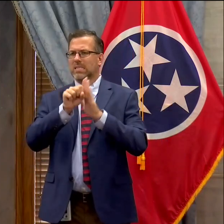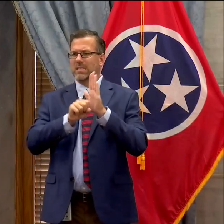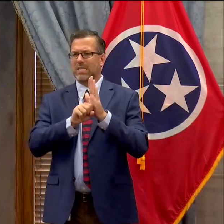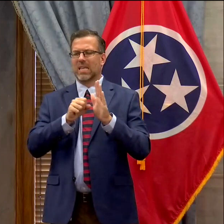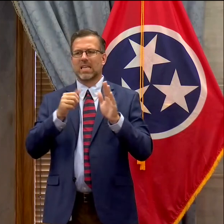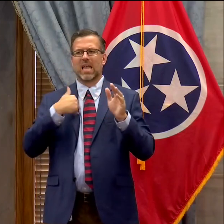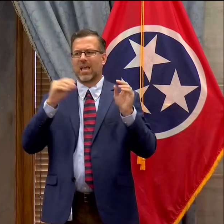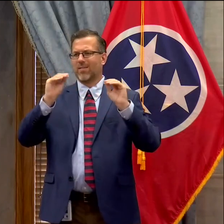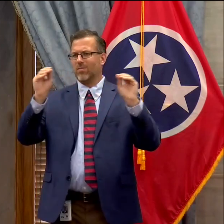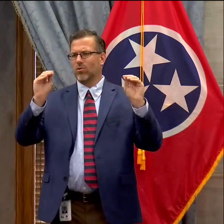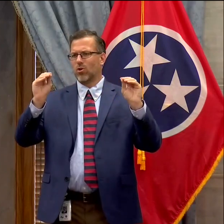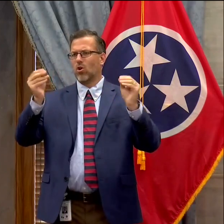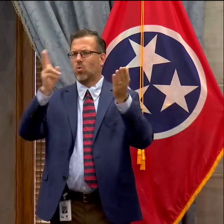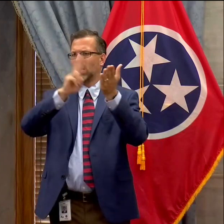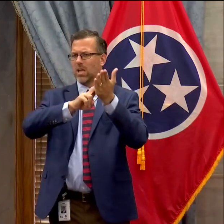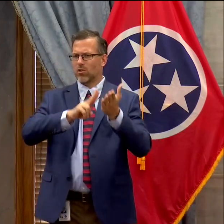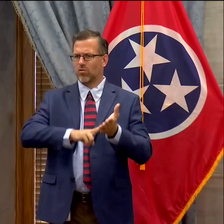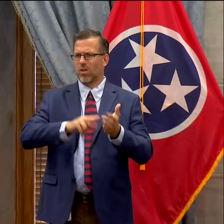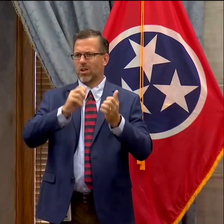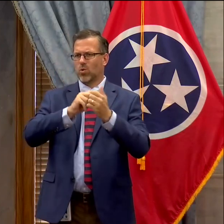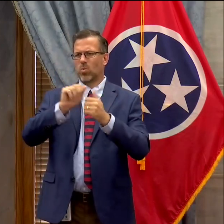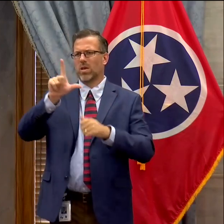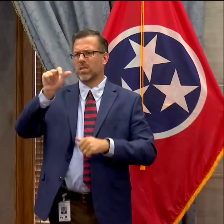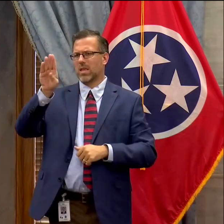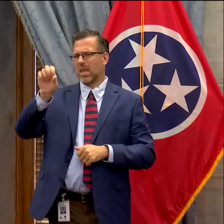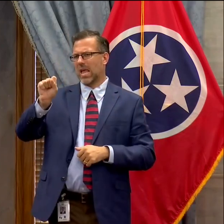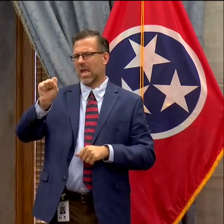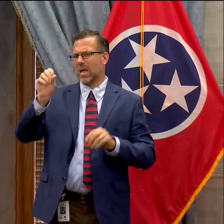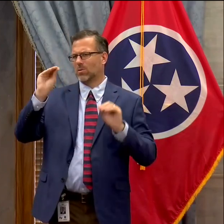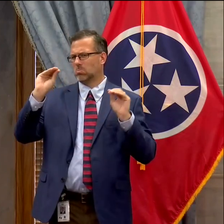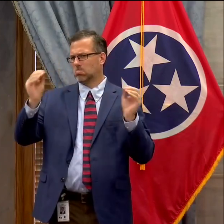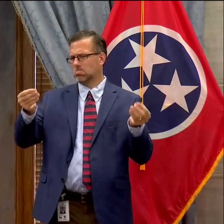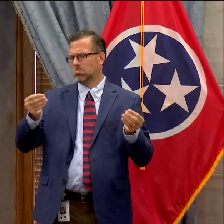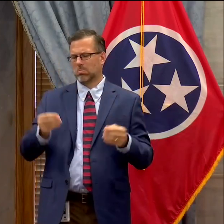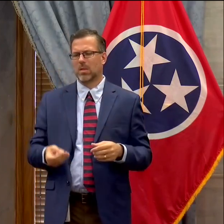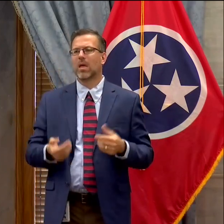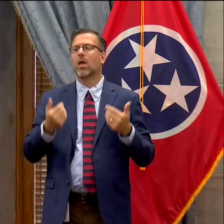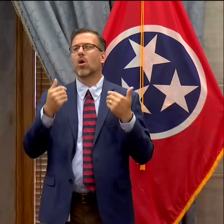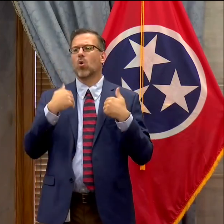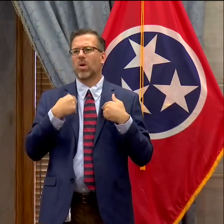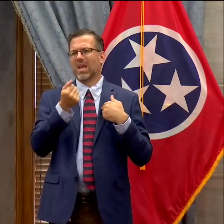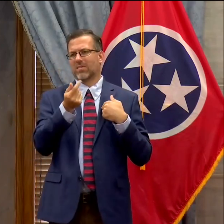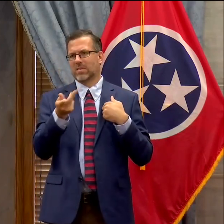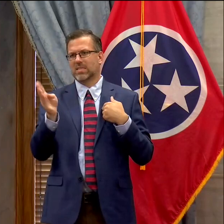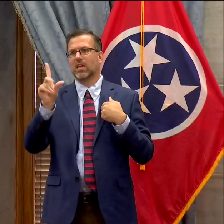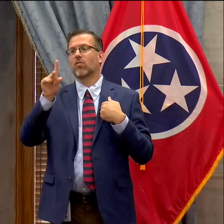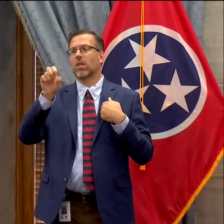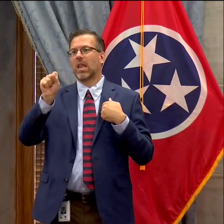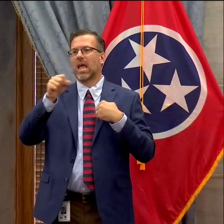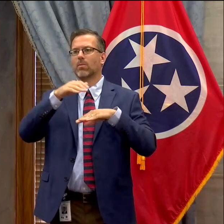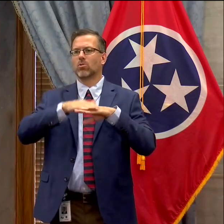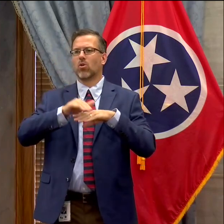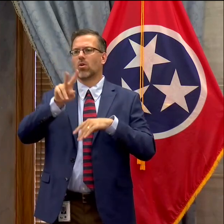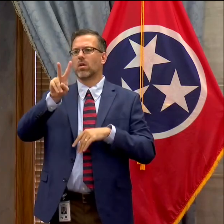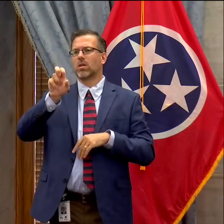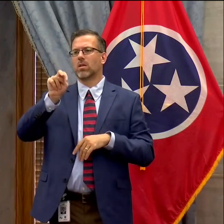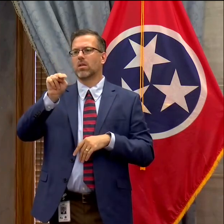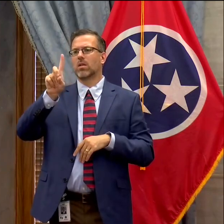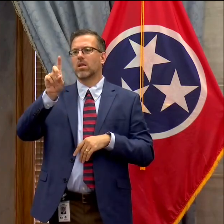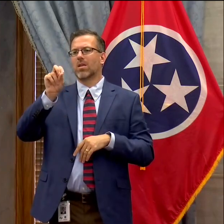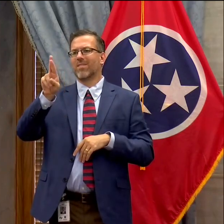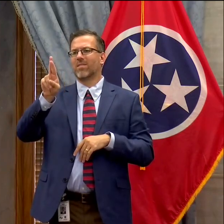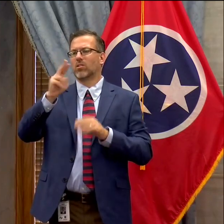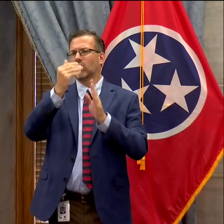with any labs specifically. We have multiple multiple labs in our vendor list and uh